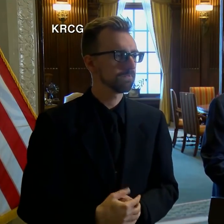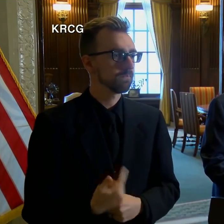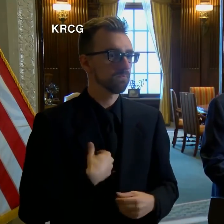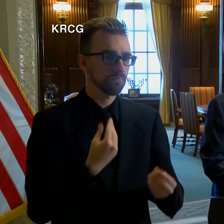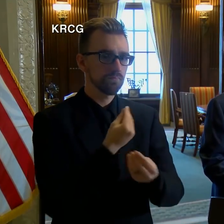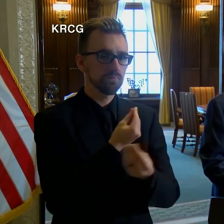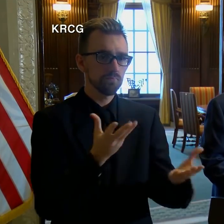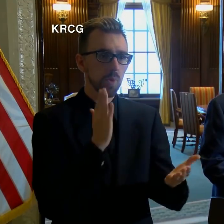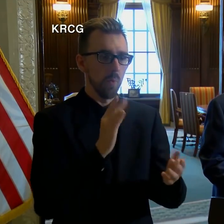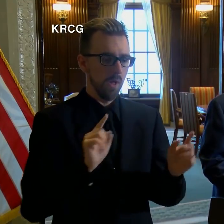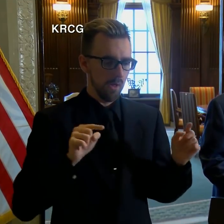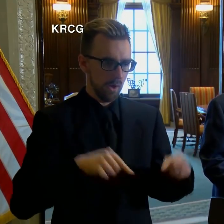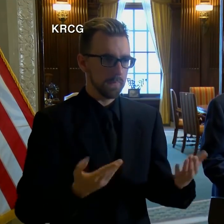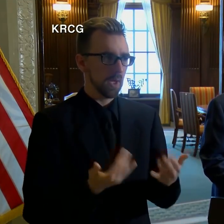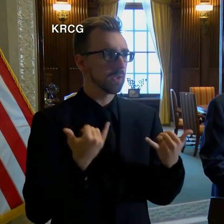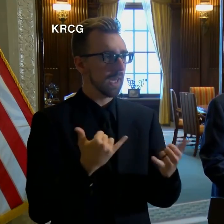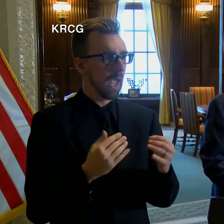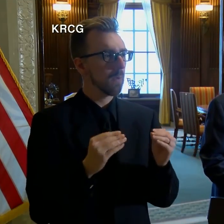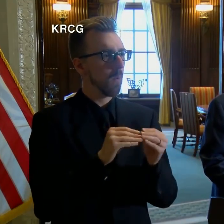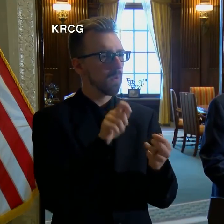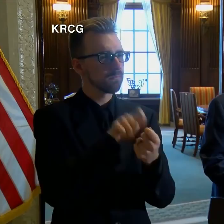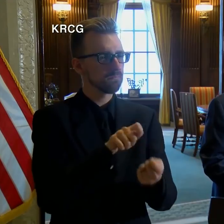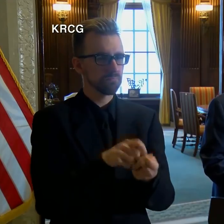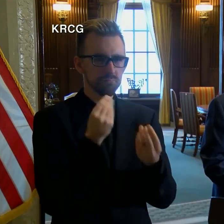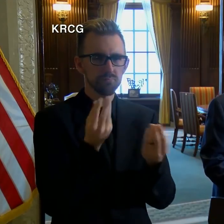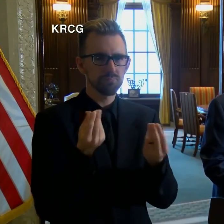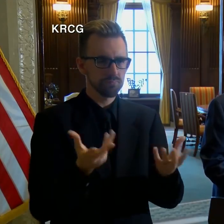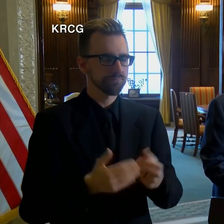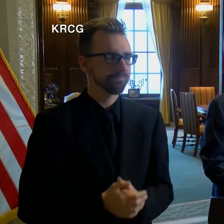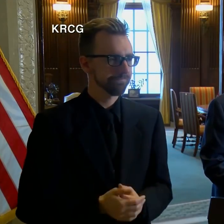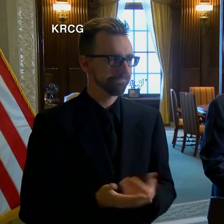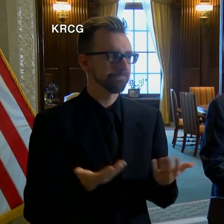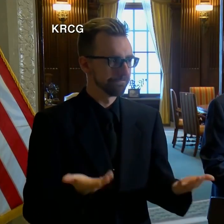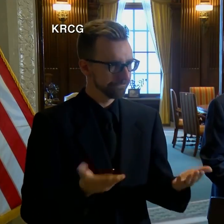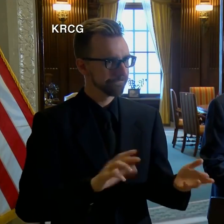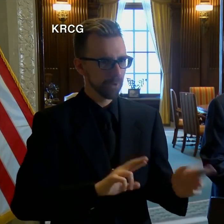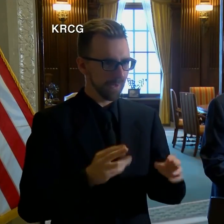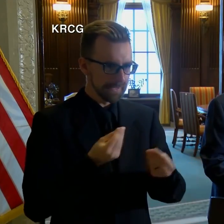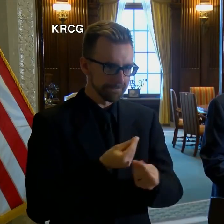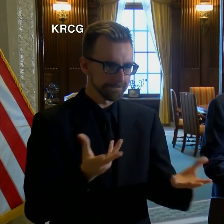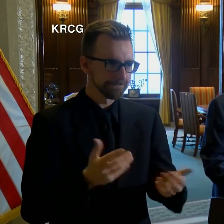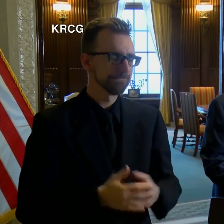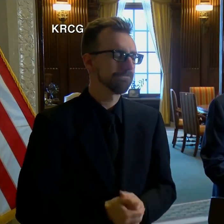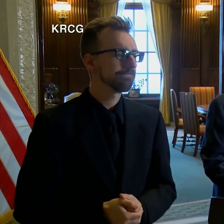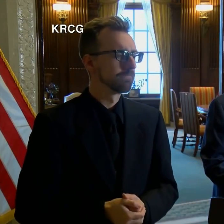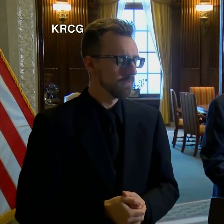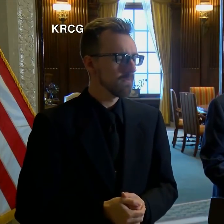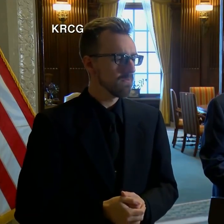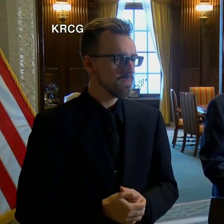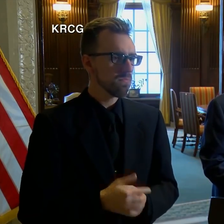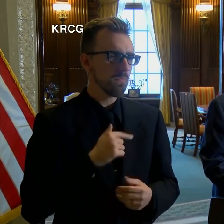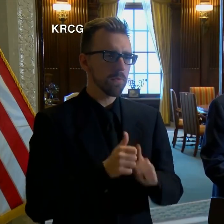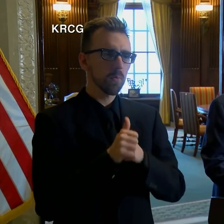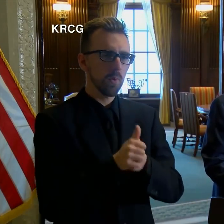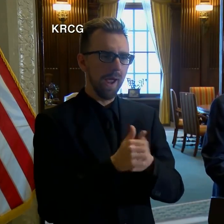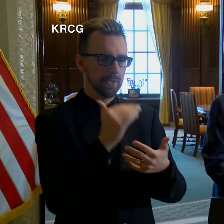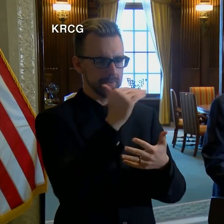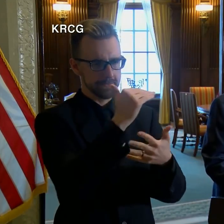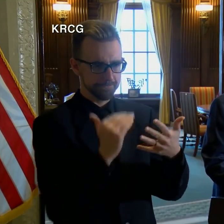we would come back today with more details. Here are the details. The order requires the following.